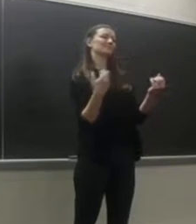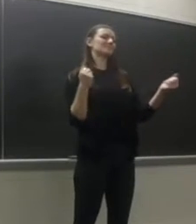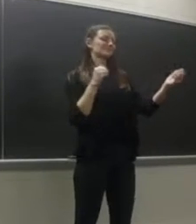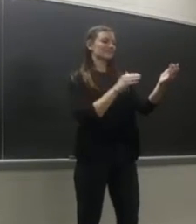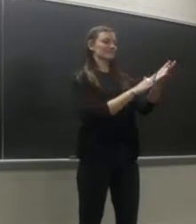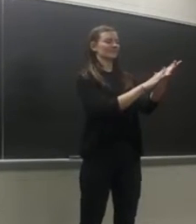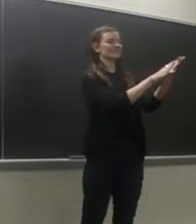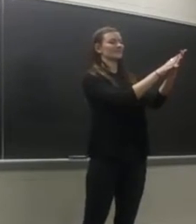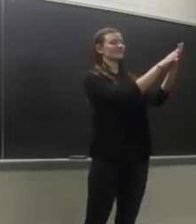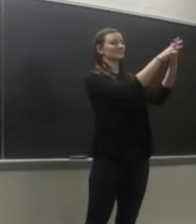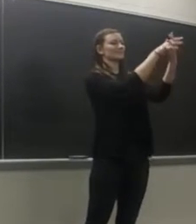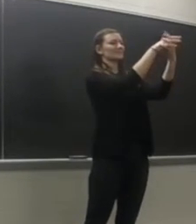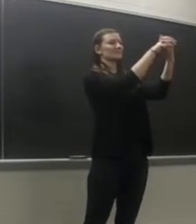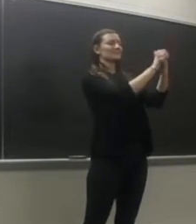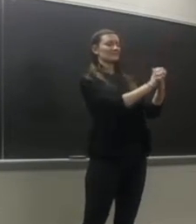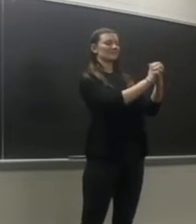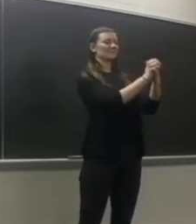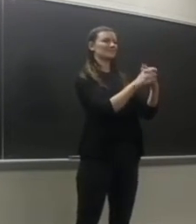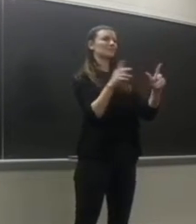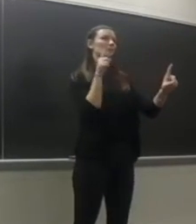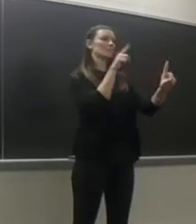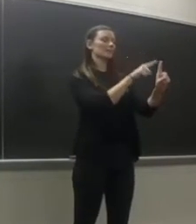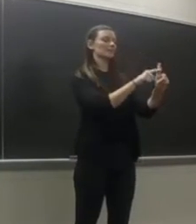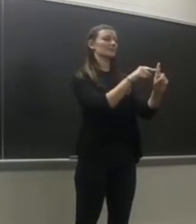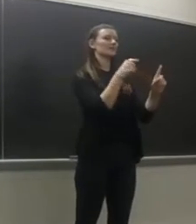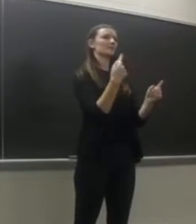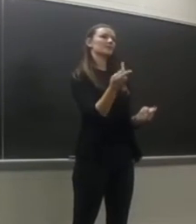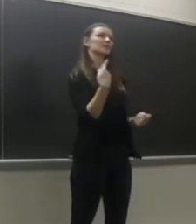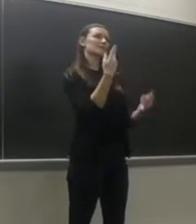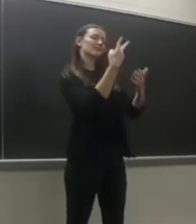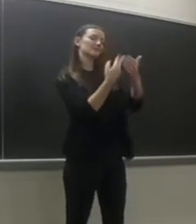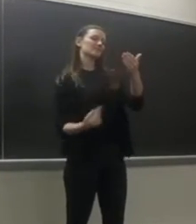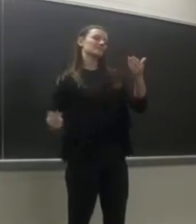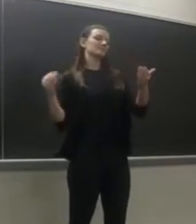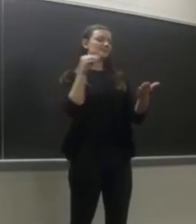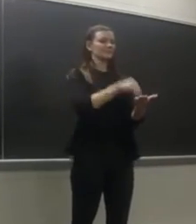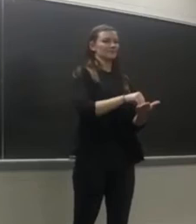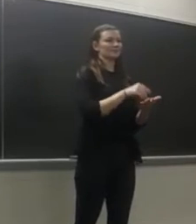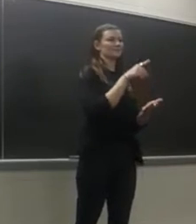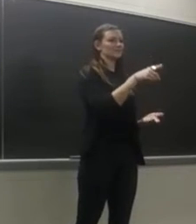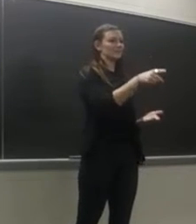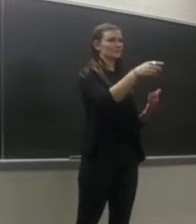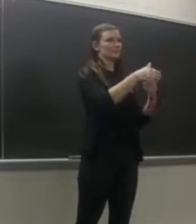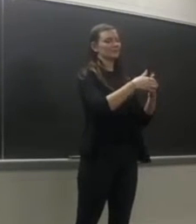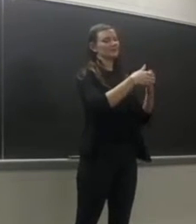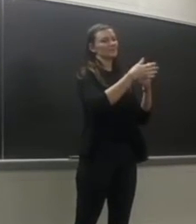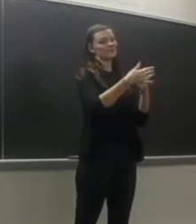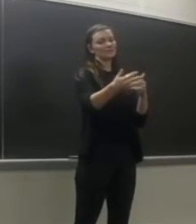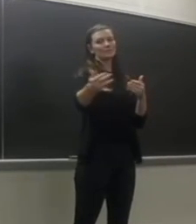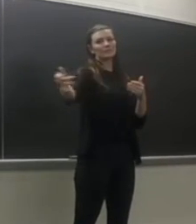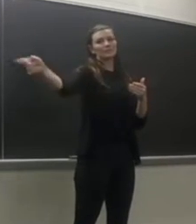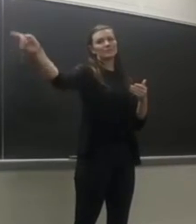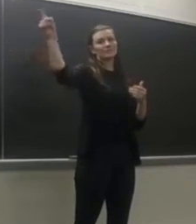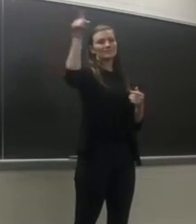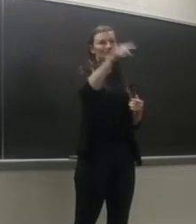till that day Just please don't be so down, don't make frowns You clowns, you silly